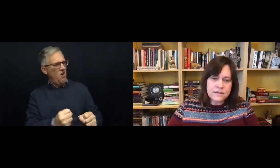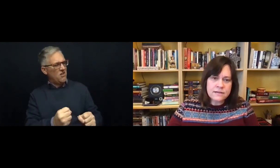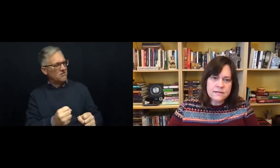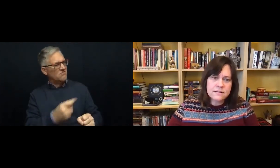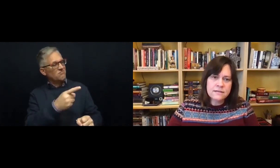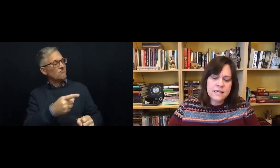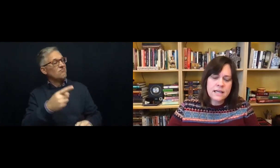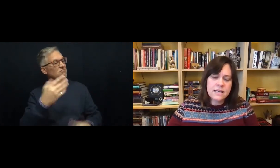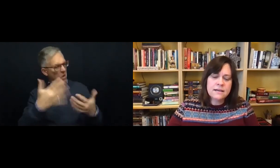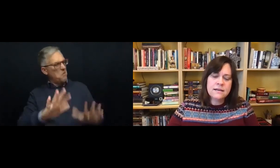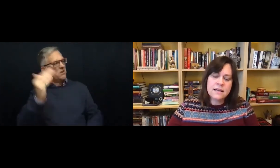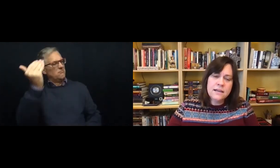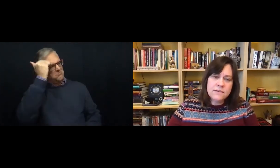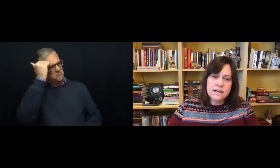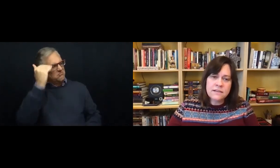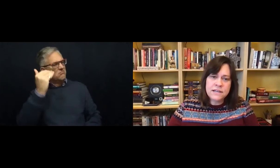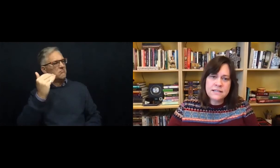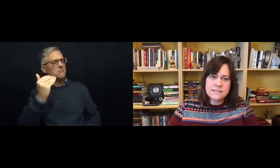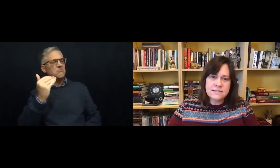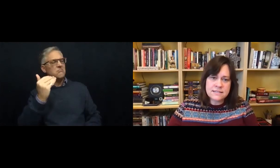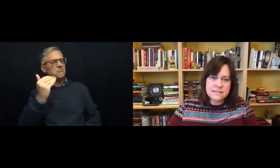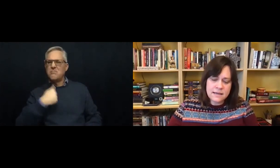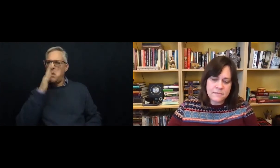even if he doesn't see him.